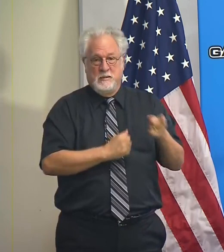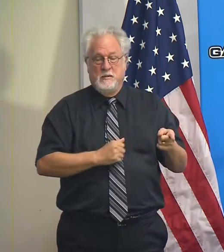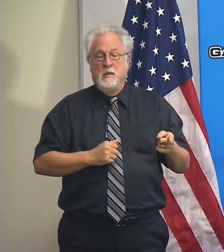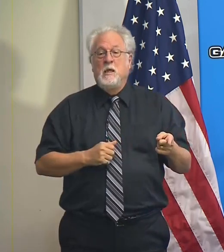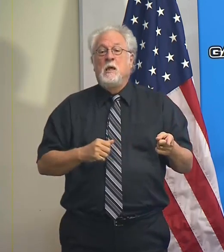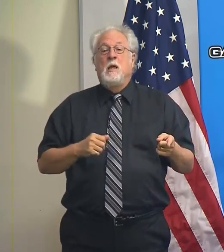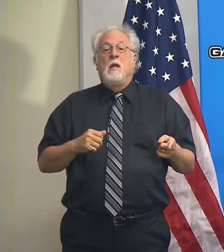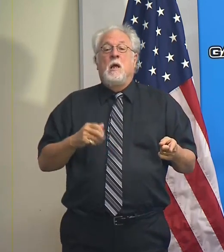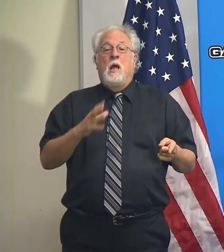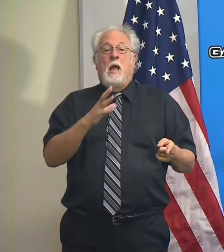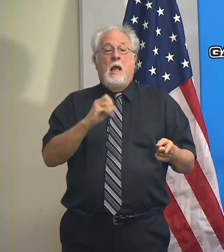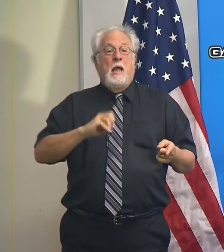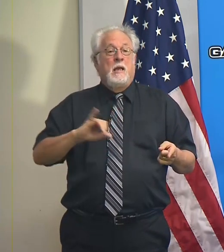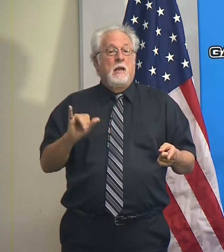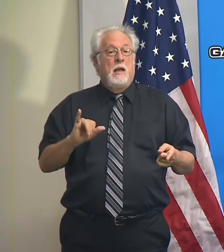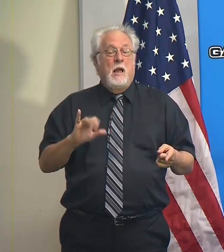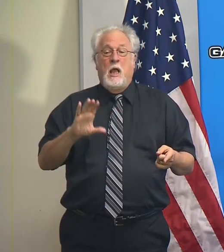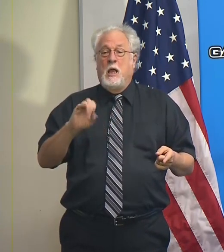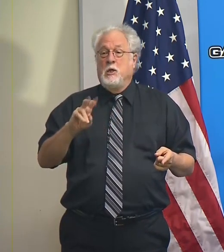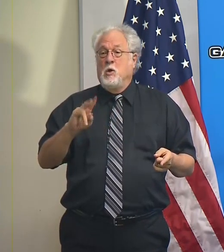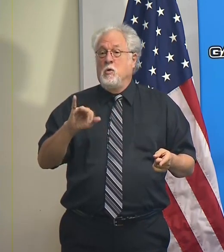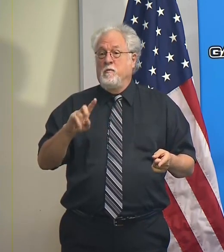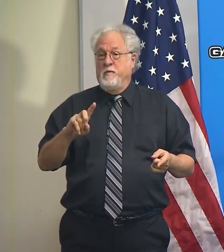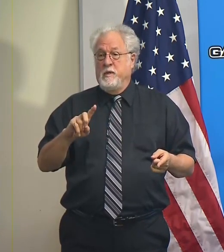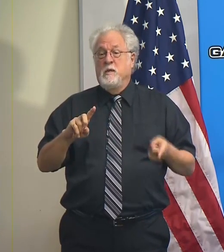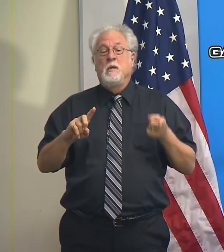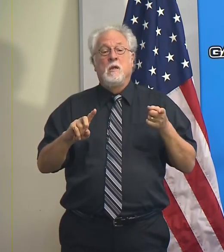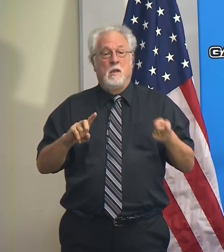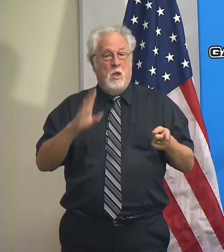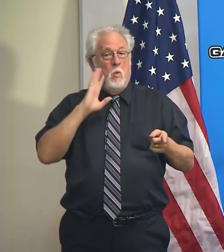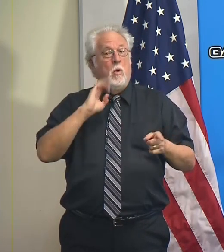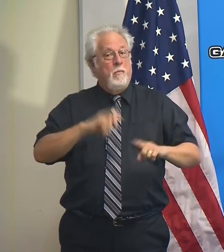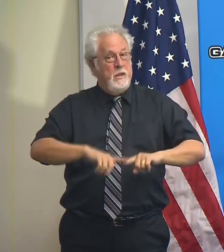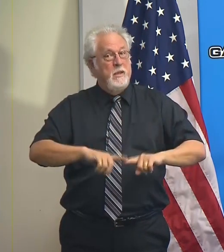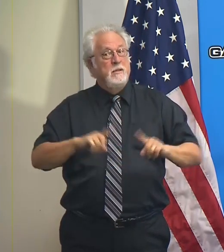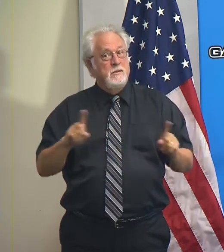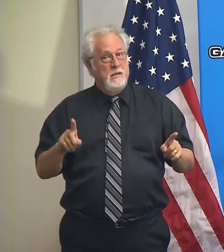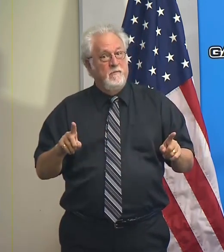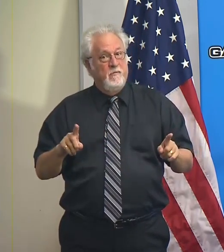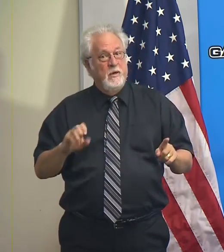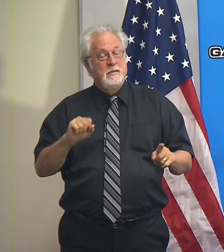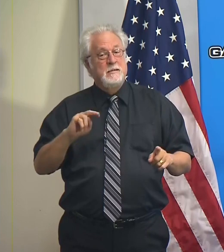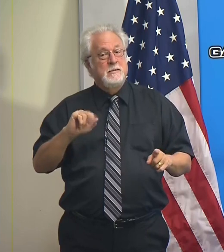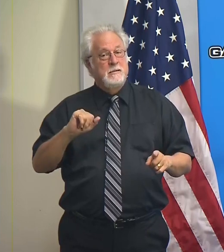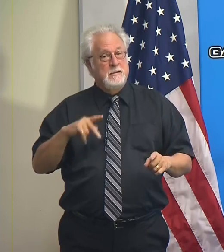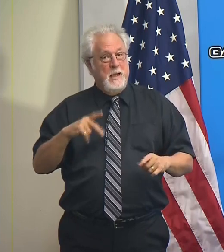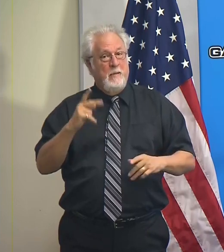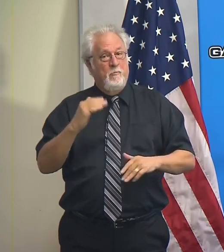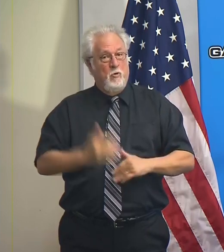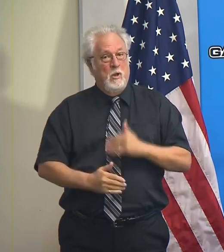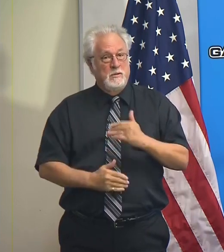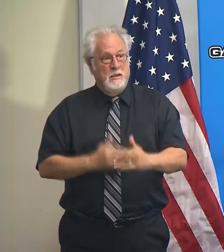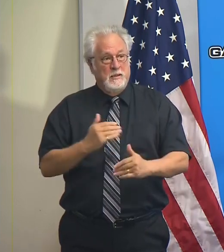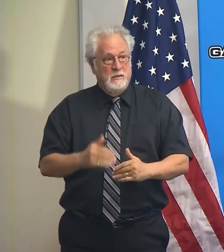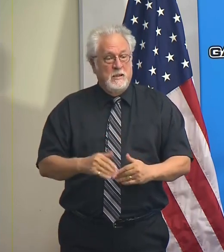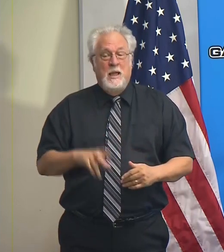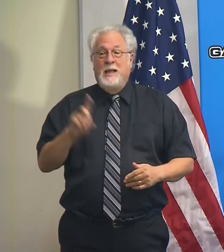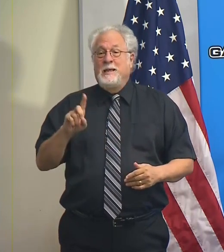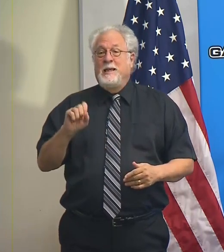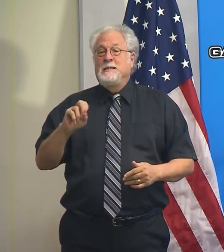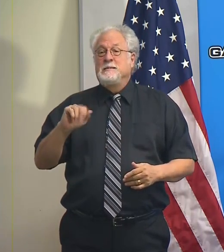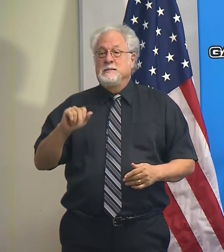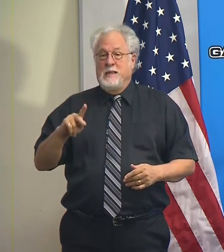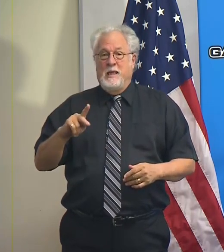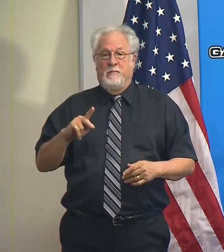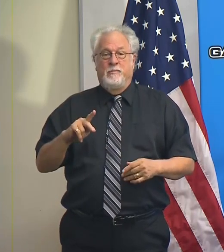In light of COVID, this will be a different SNAP process. DSNAP is going to be